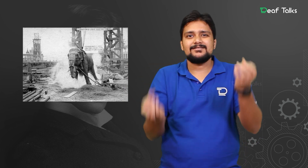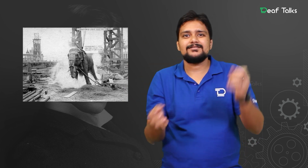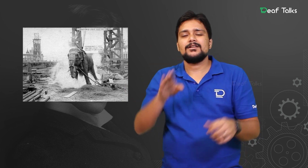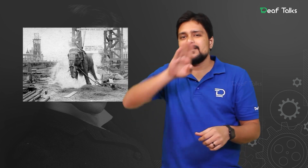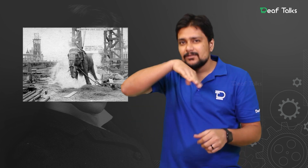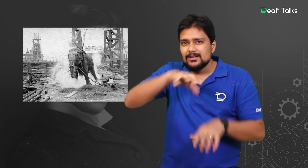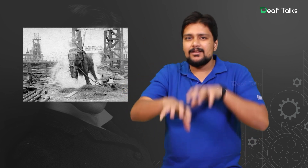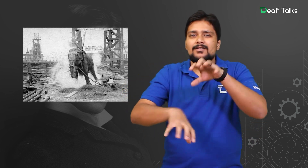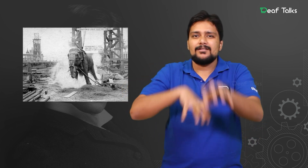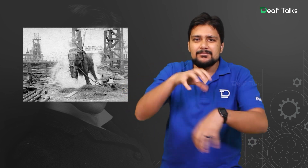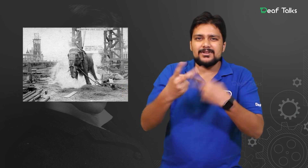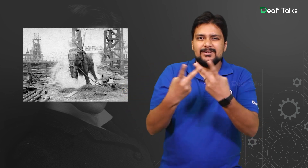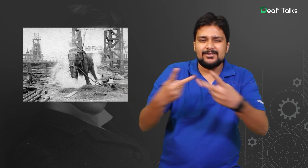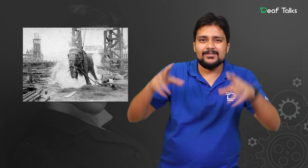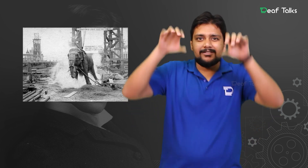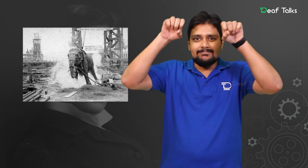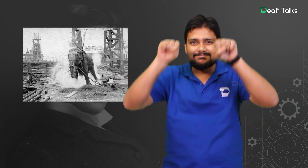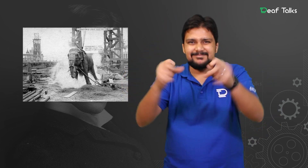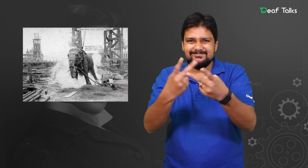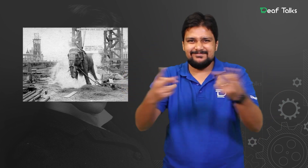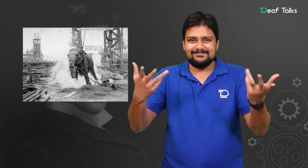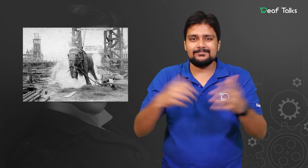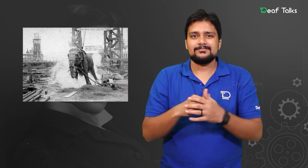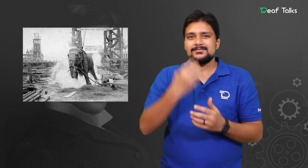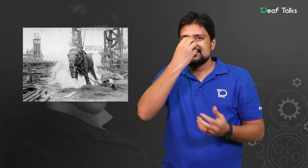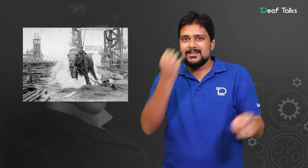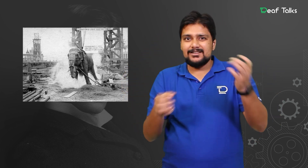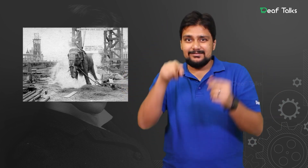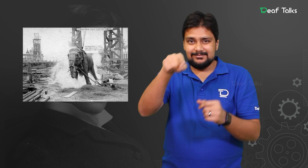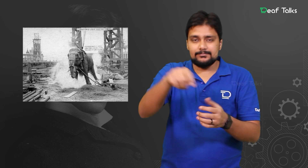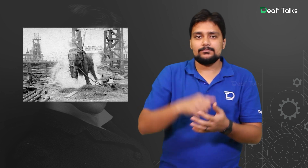prove how dangerous AC current was.